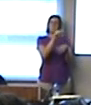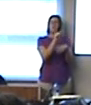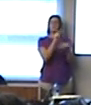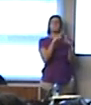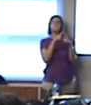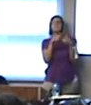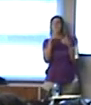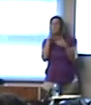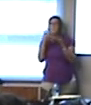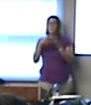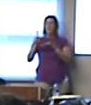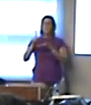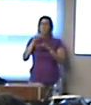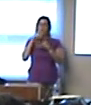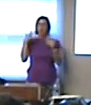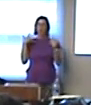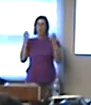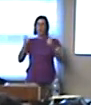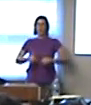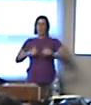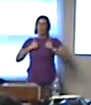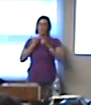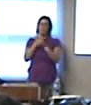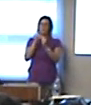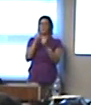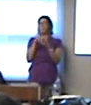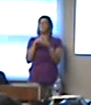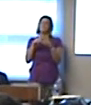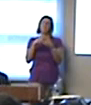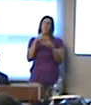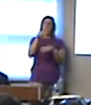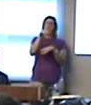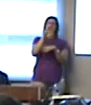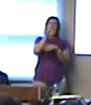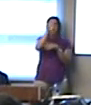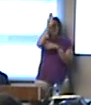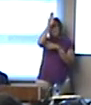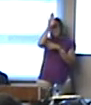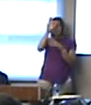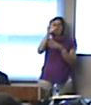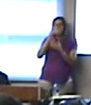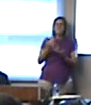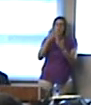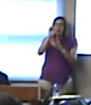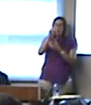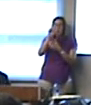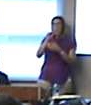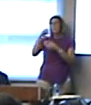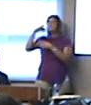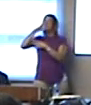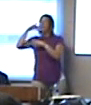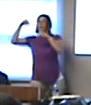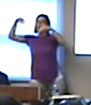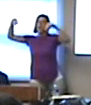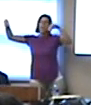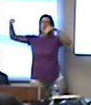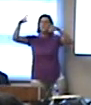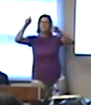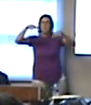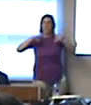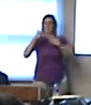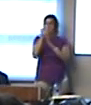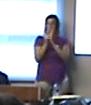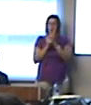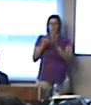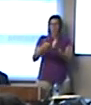safety expenses. As you're aware, that's tire codes, ADA accessibility, lighting, and so forth, that we're required by law to